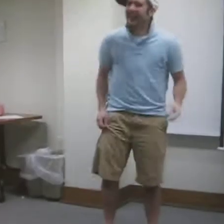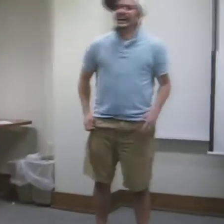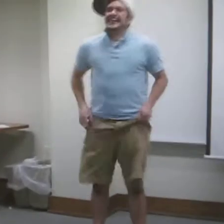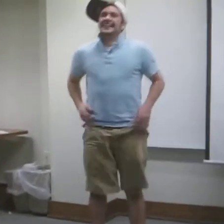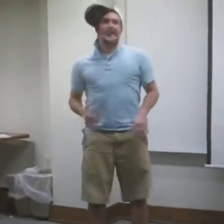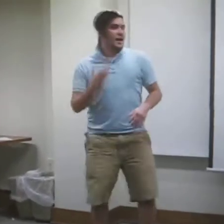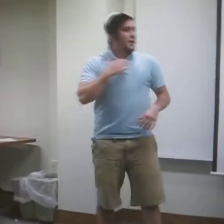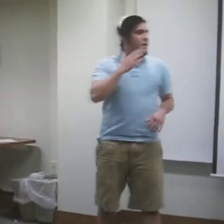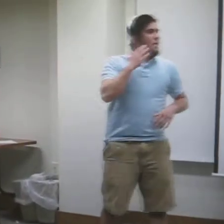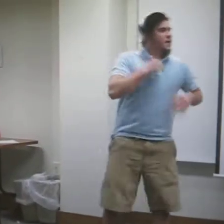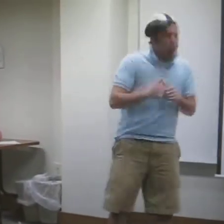Yeah, Noah!